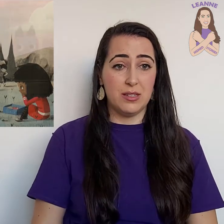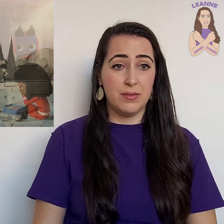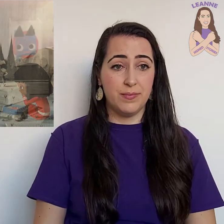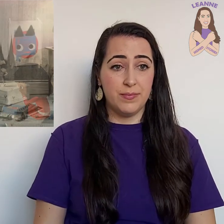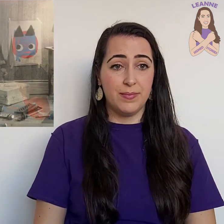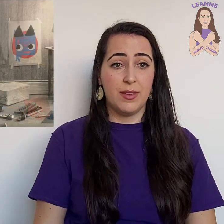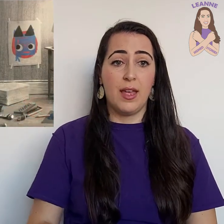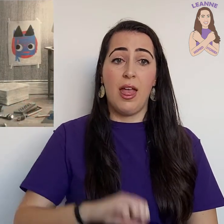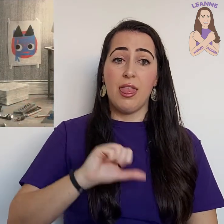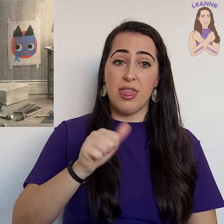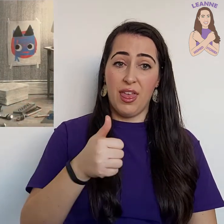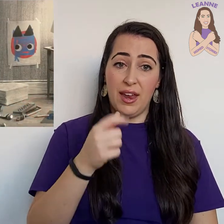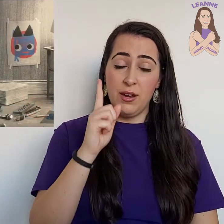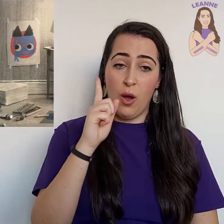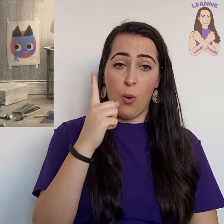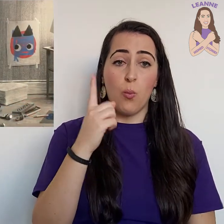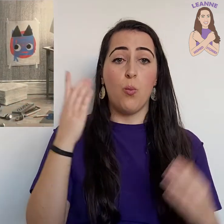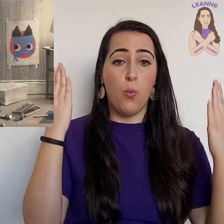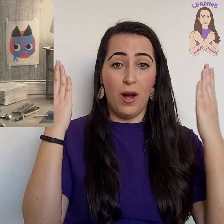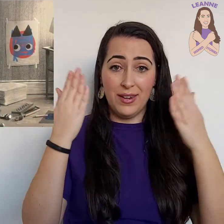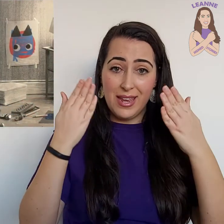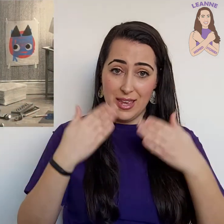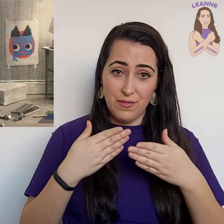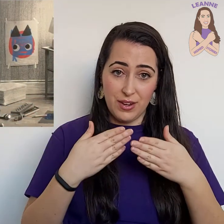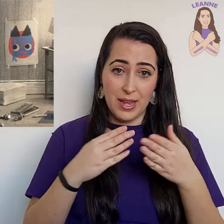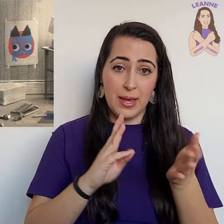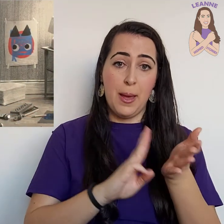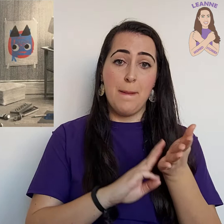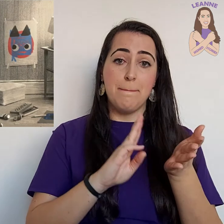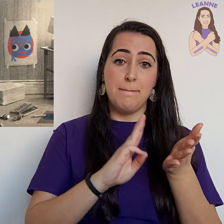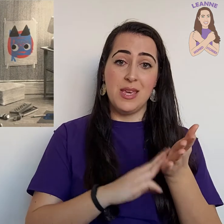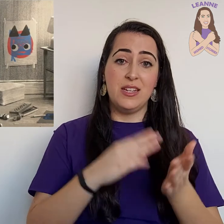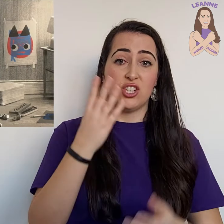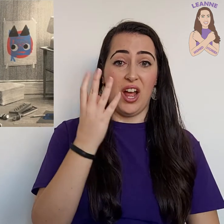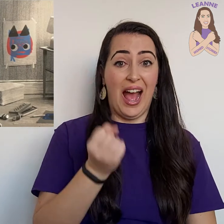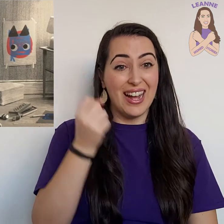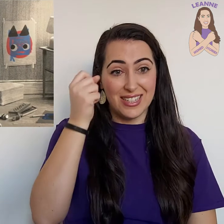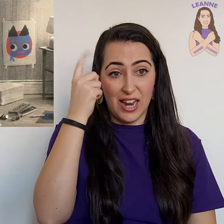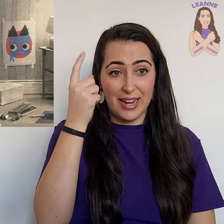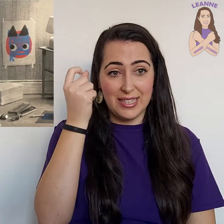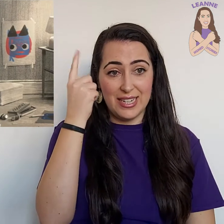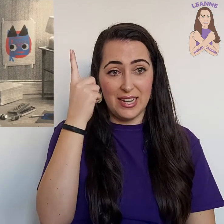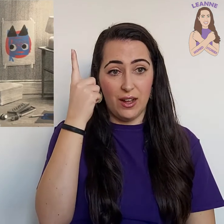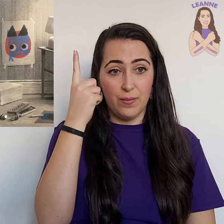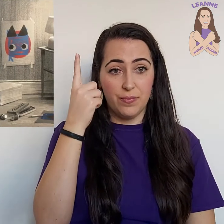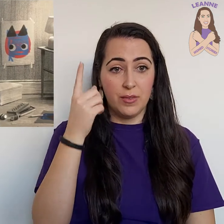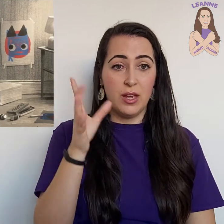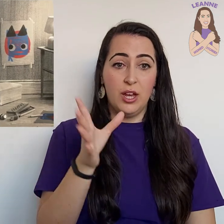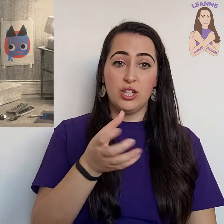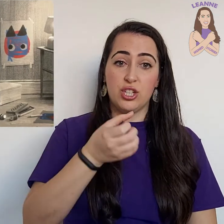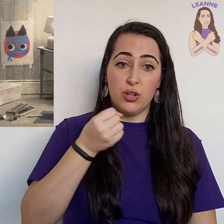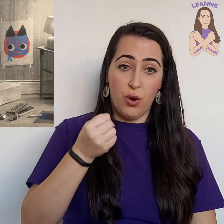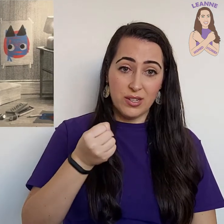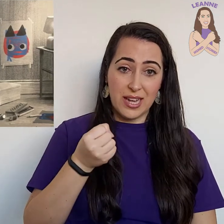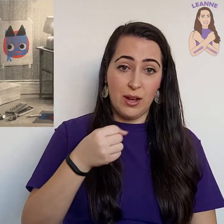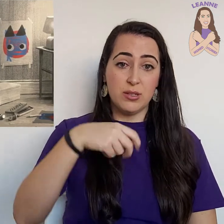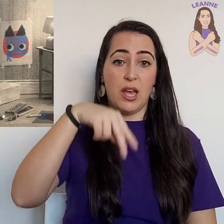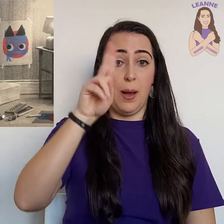Then, one evening, Misha had an idea. She got out her